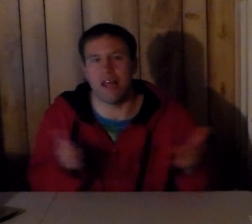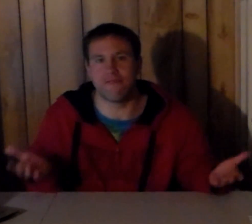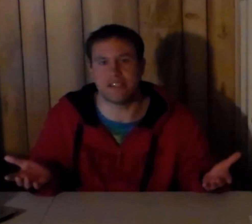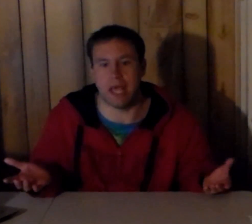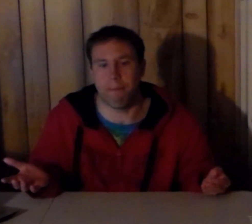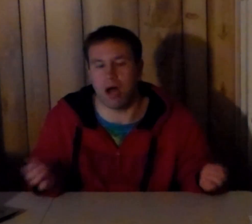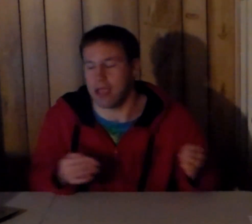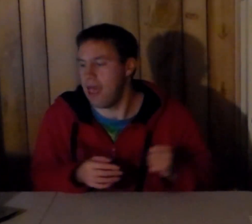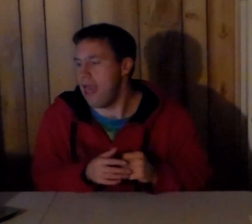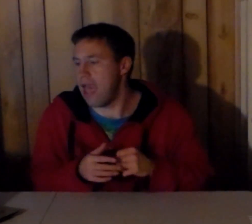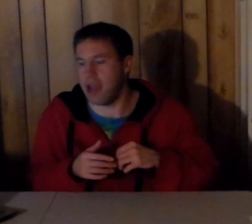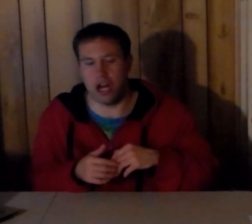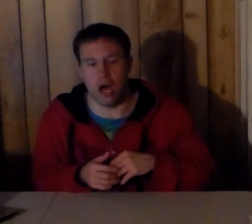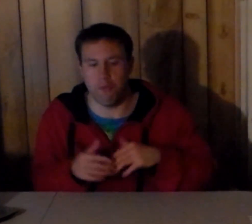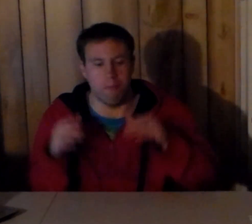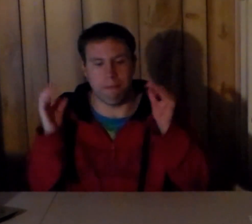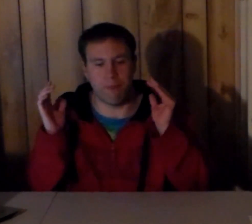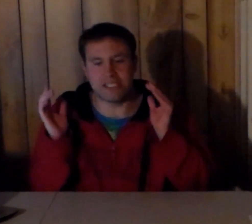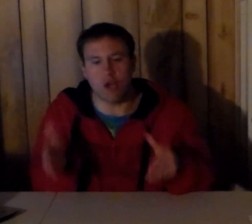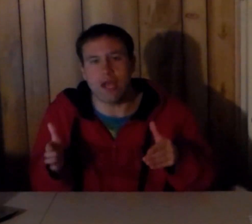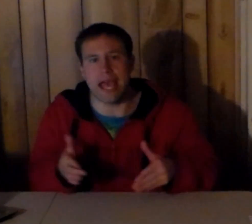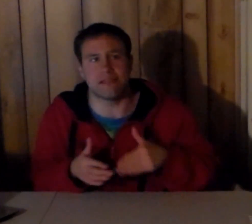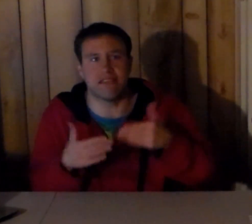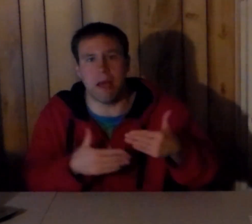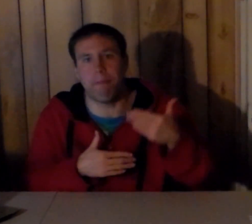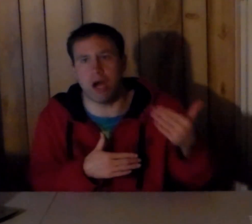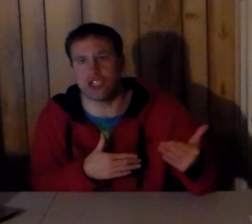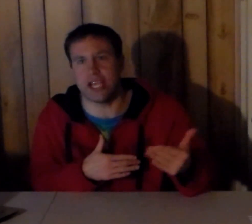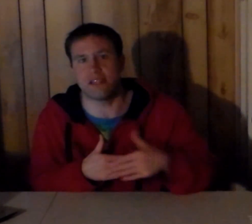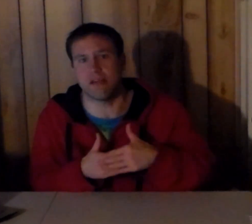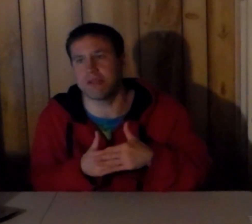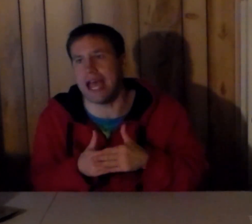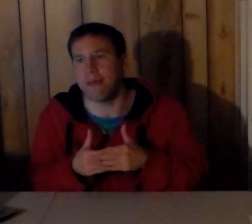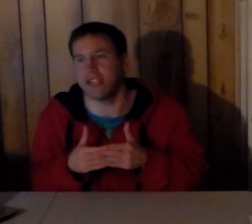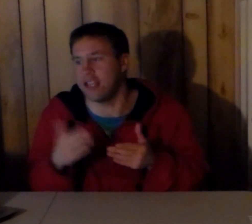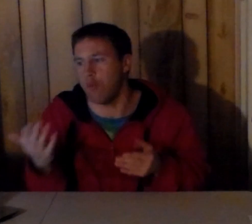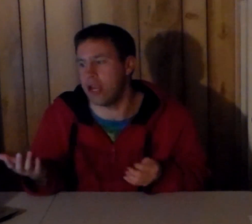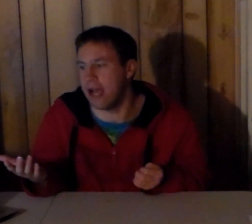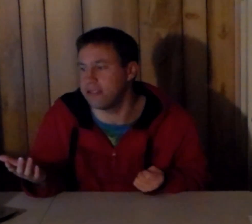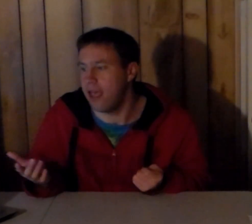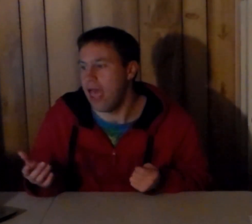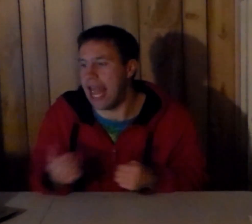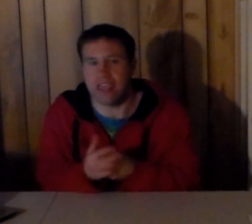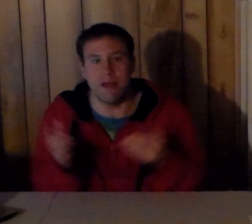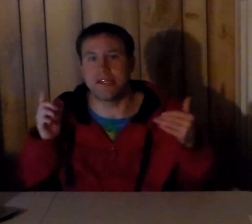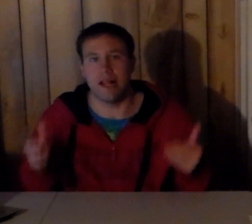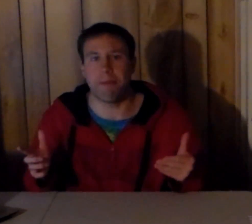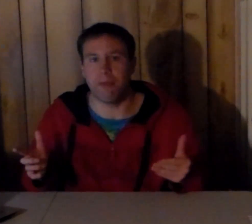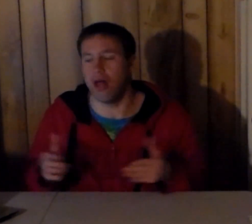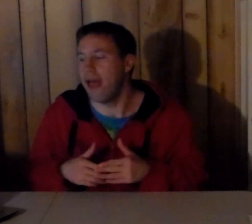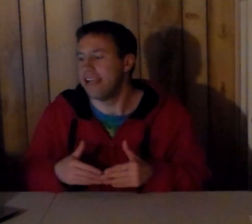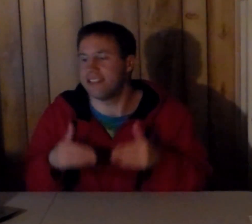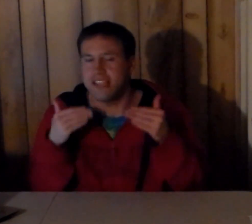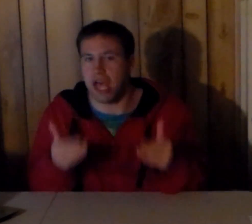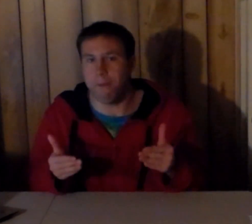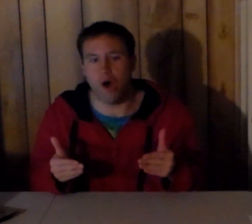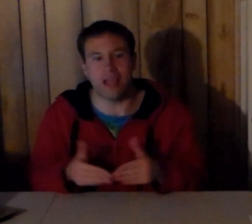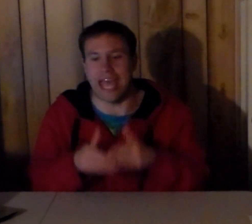love cm punk and you know we still get cm punk chants sometimes in the arenas and i keep telling people cm punk